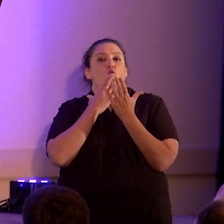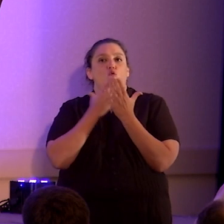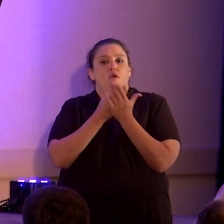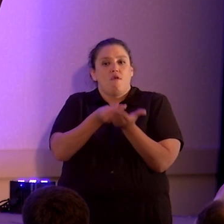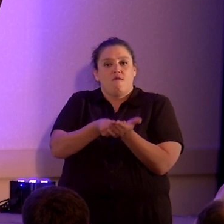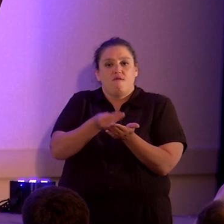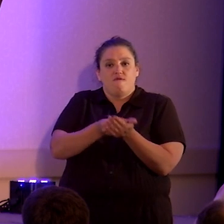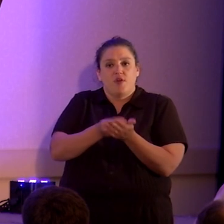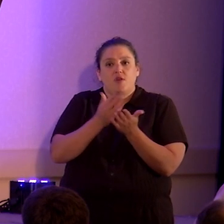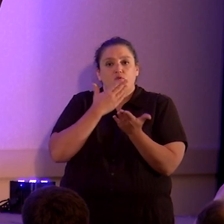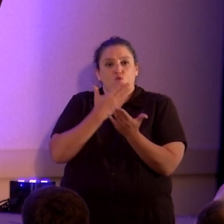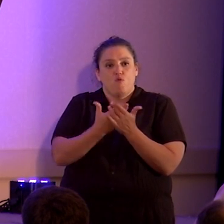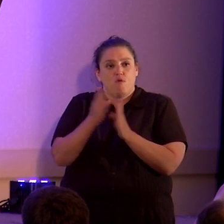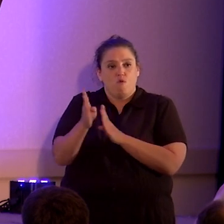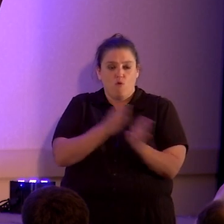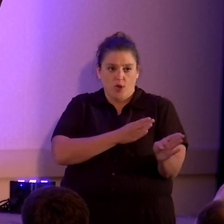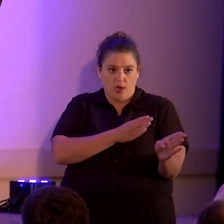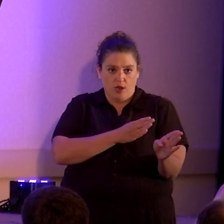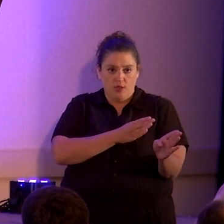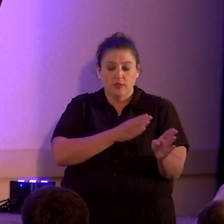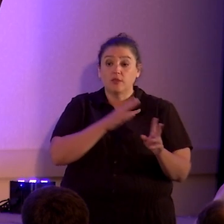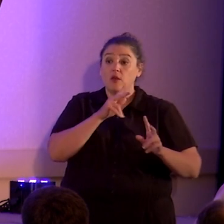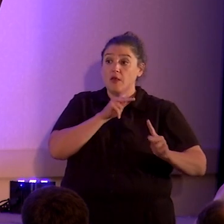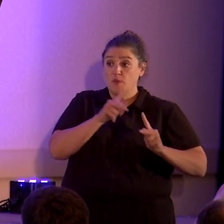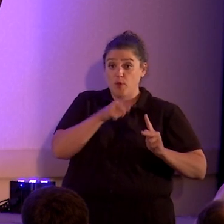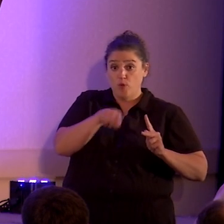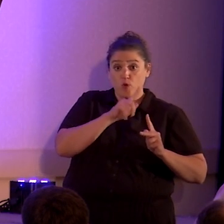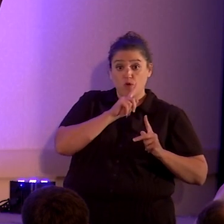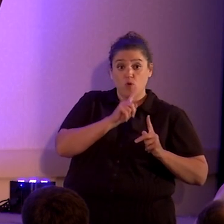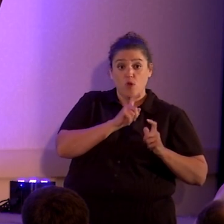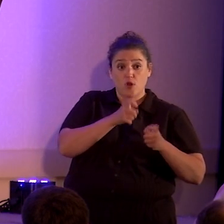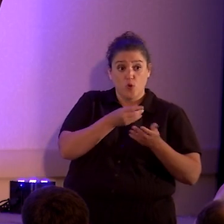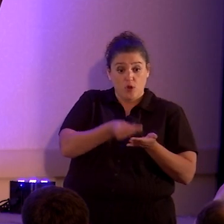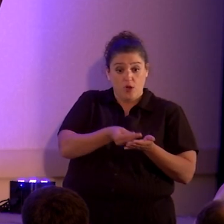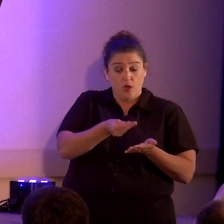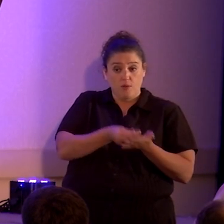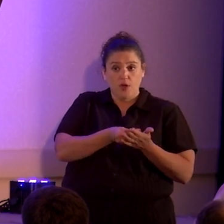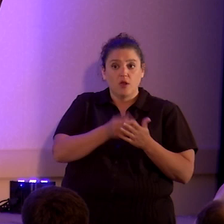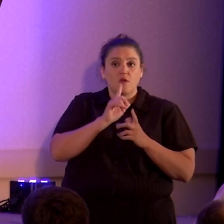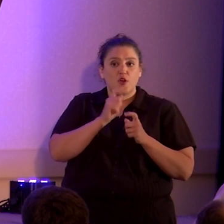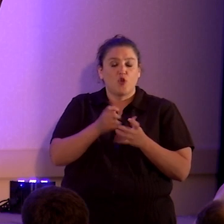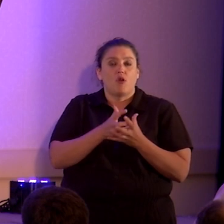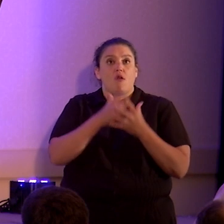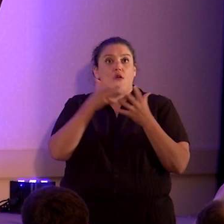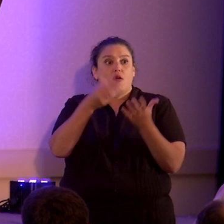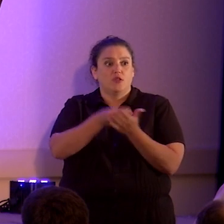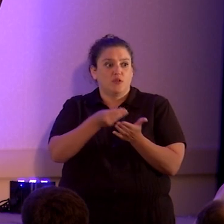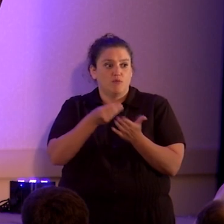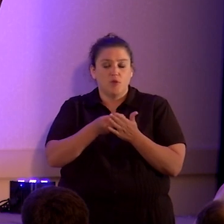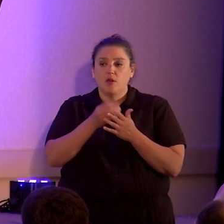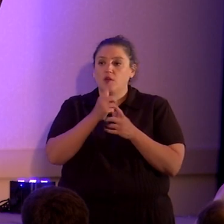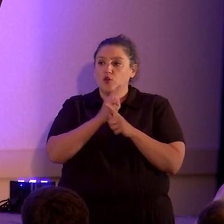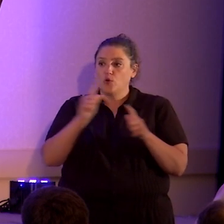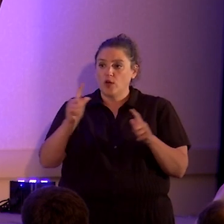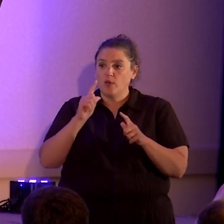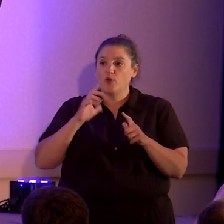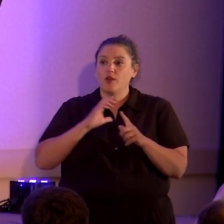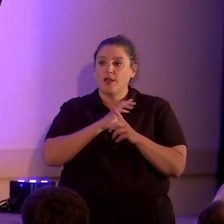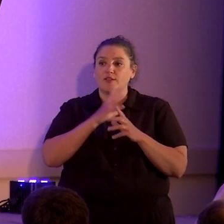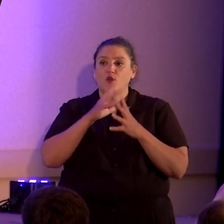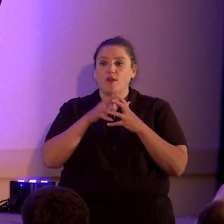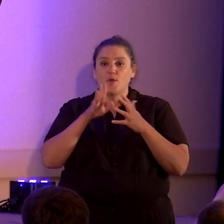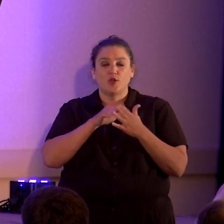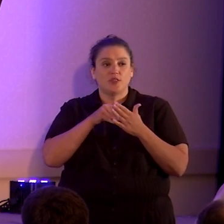well-organized. The people who are donating money there are donating large sums of money to Liberty Council and to American Center for Law and Justice.